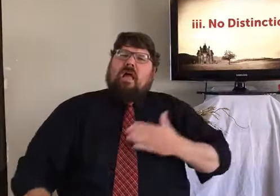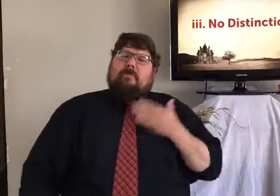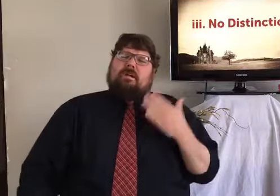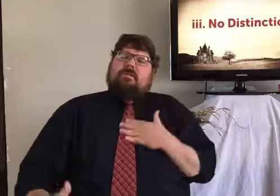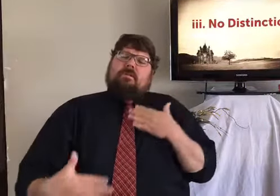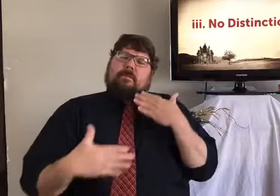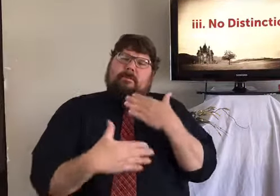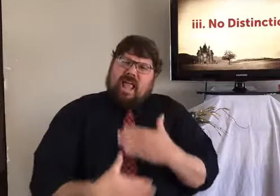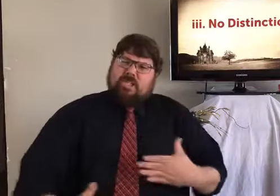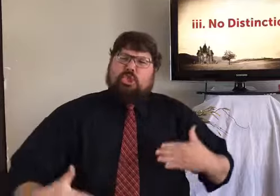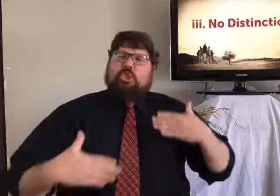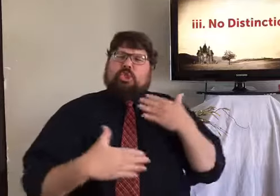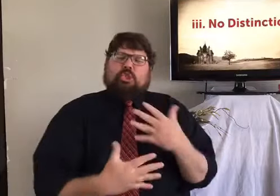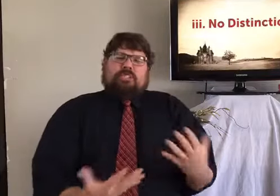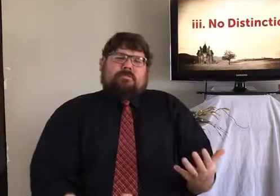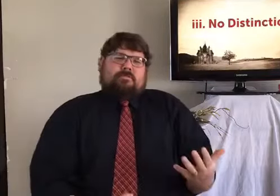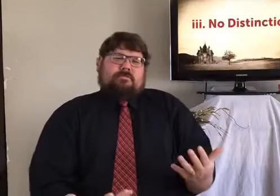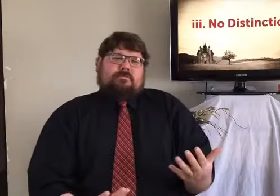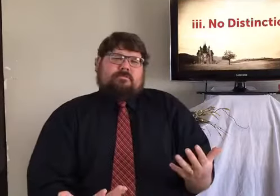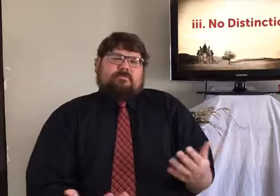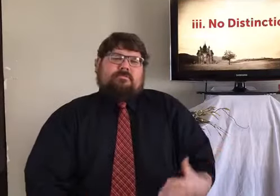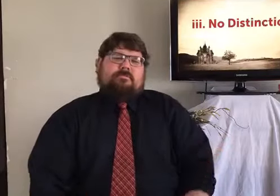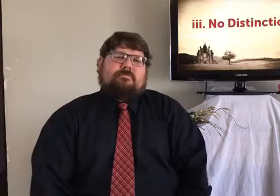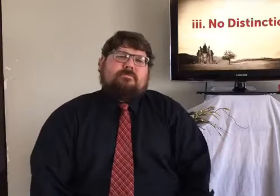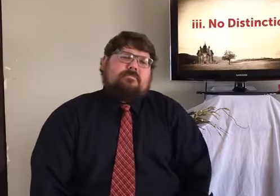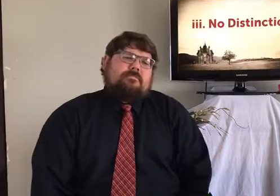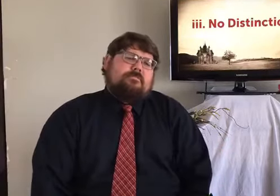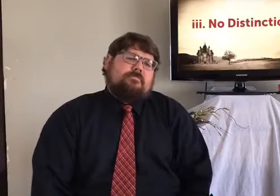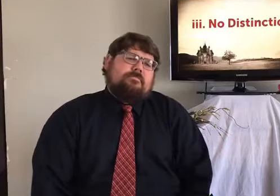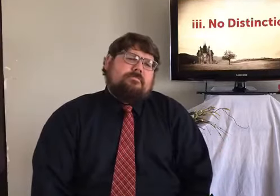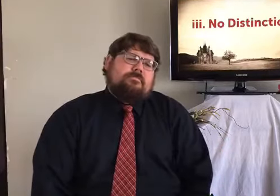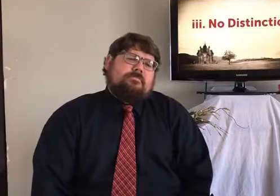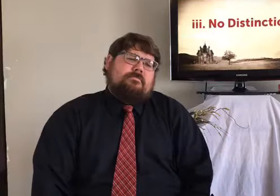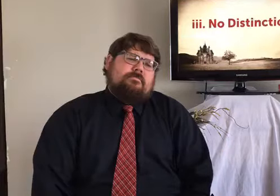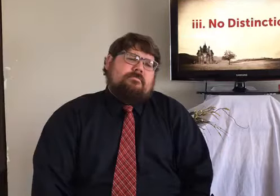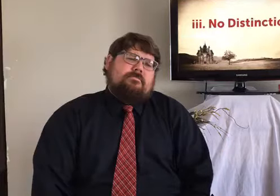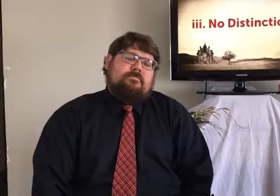lives. Just be happy. That's important. Just take pleasure.